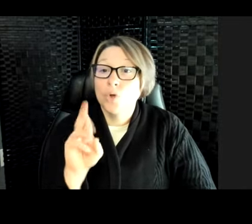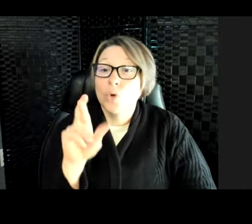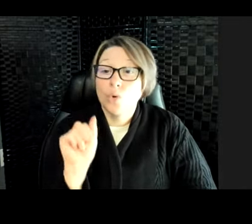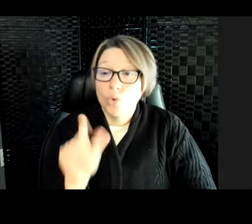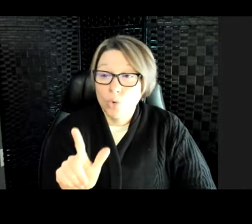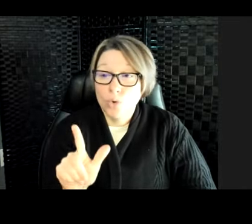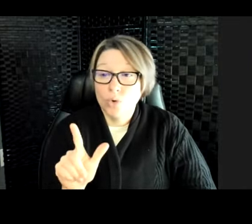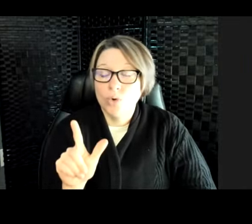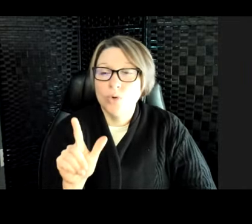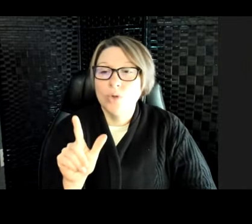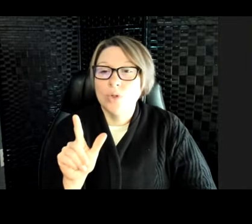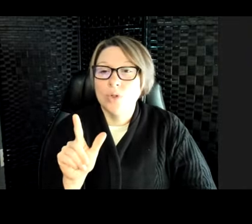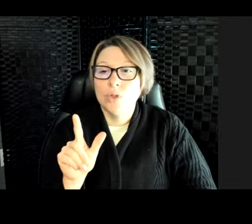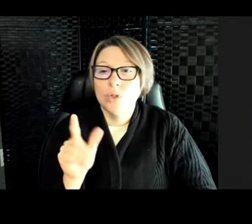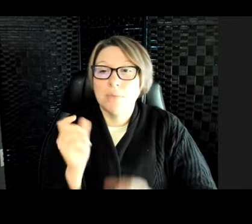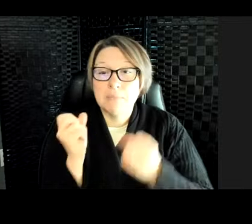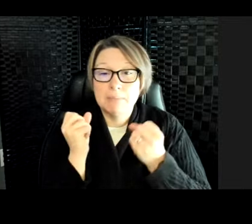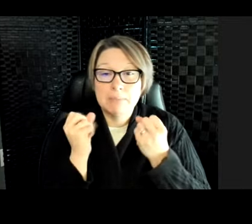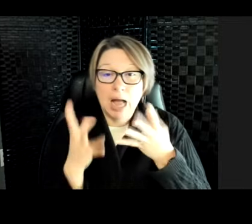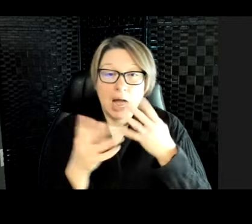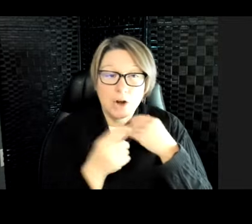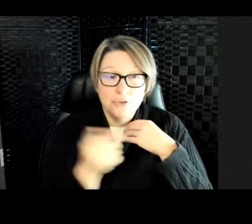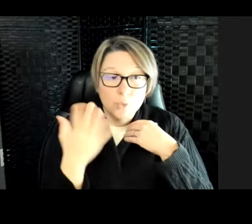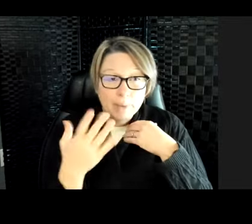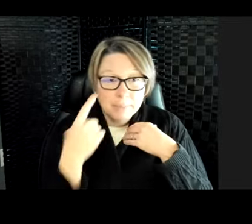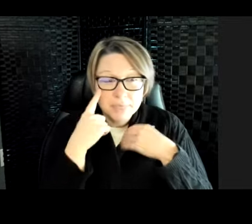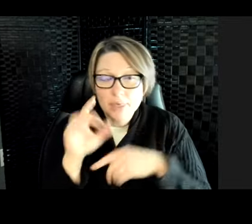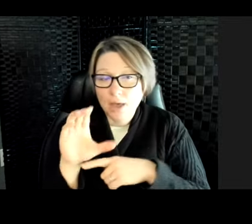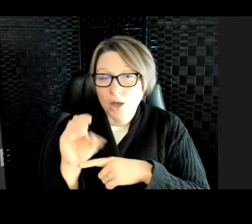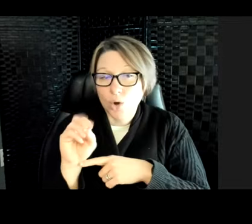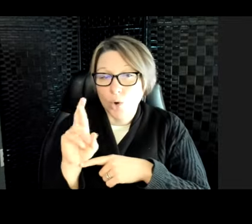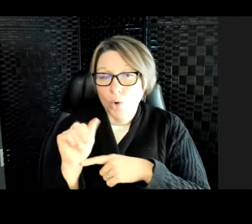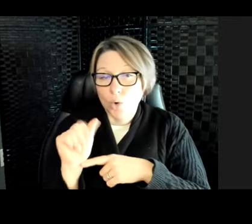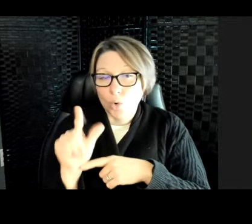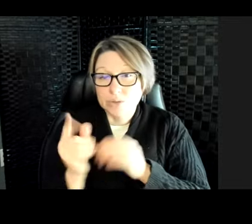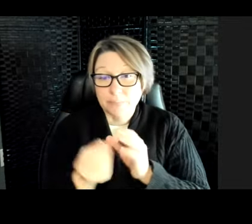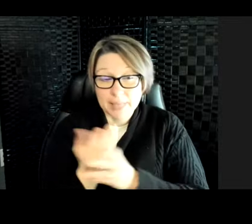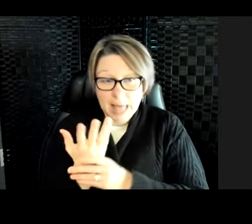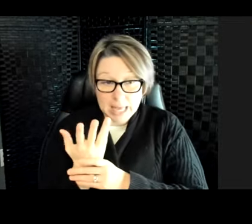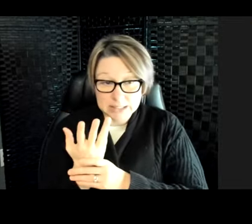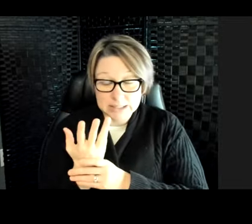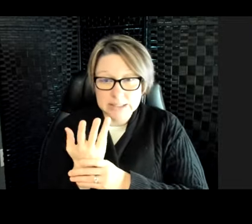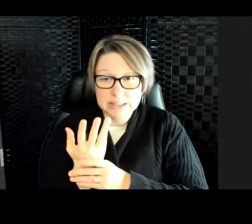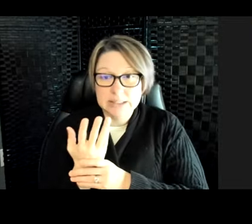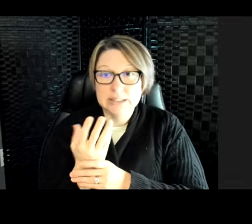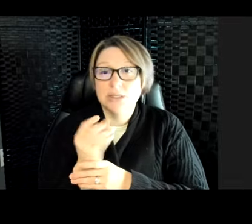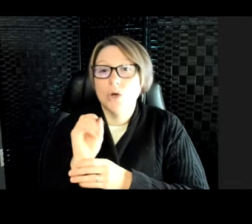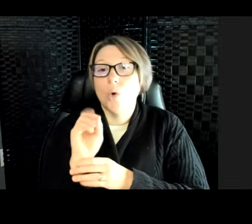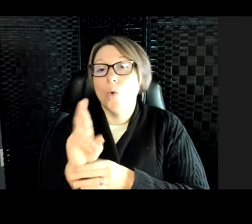A lot of you might think coral is a plant. Or maybe you think coral